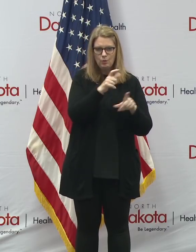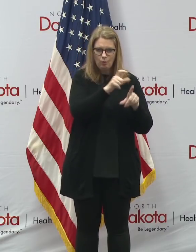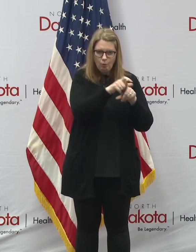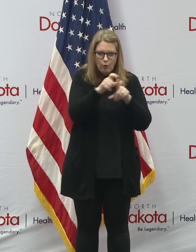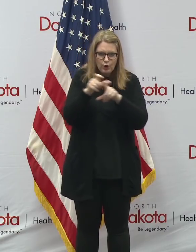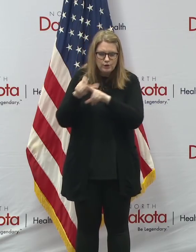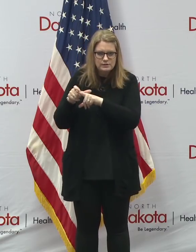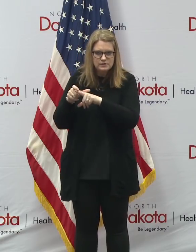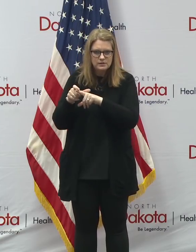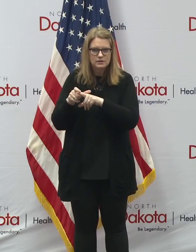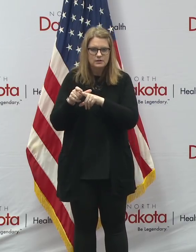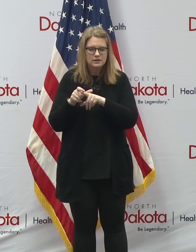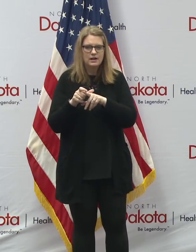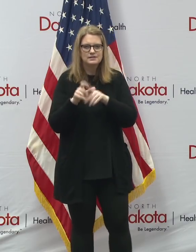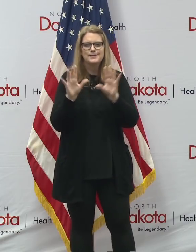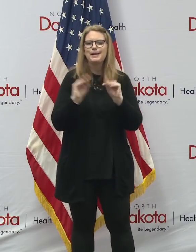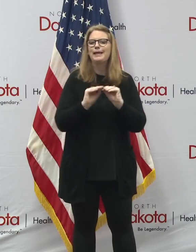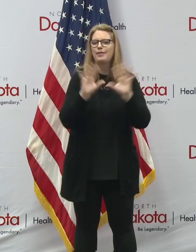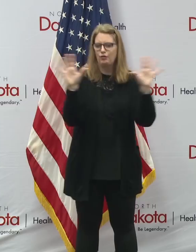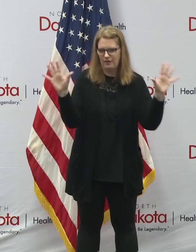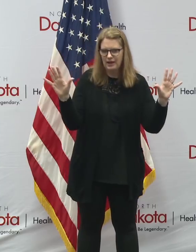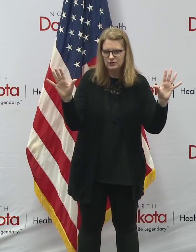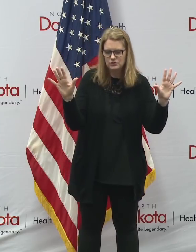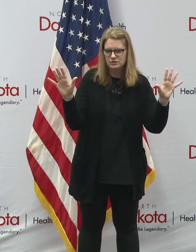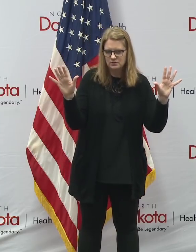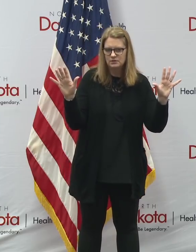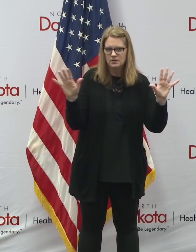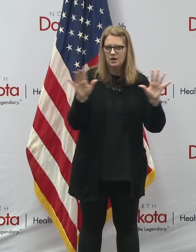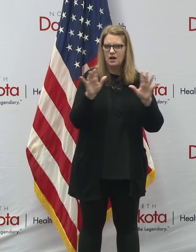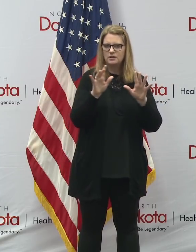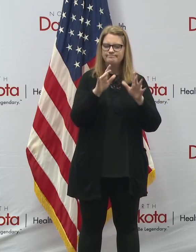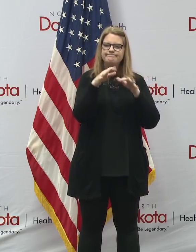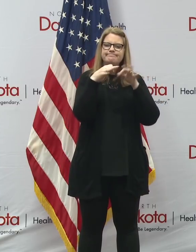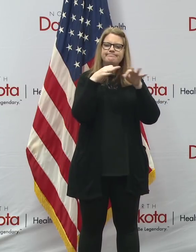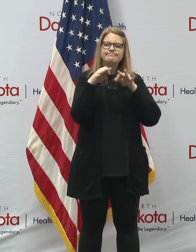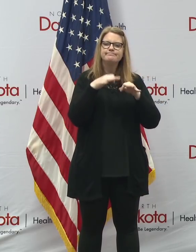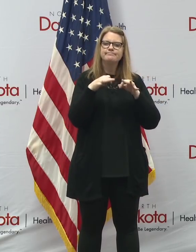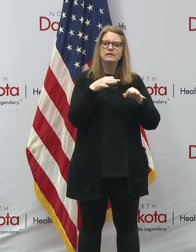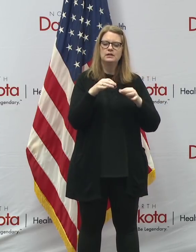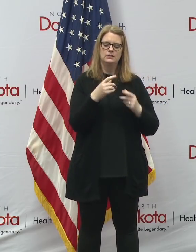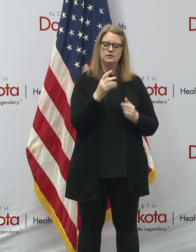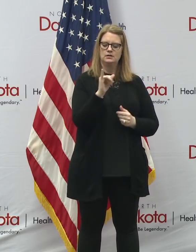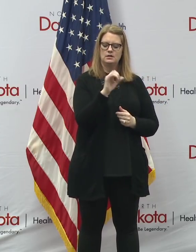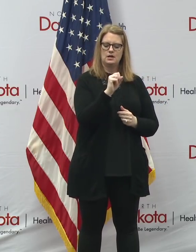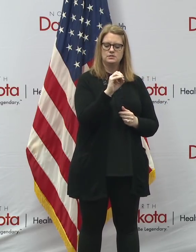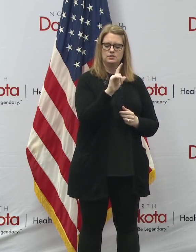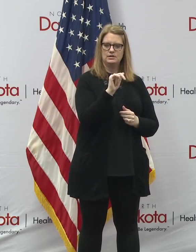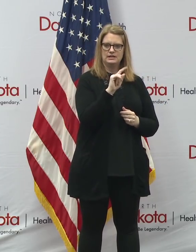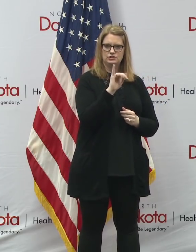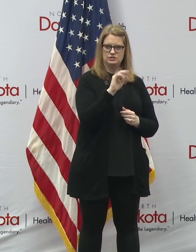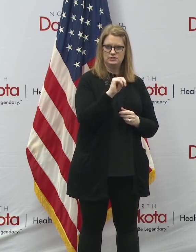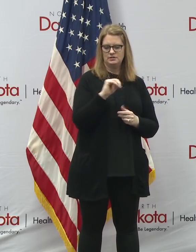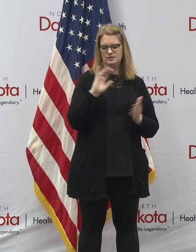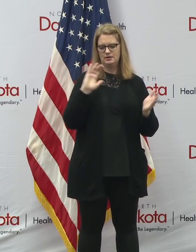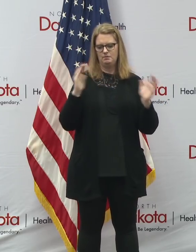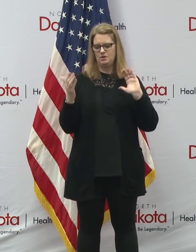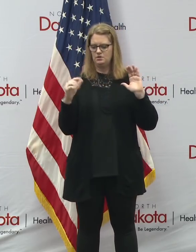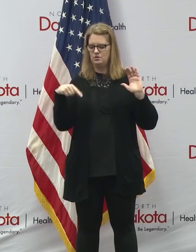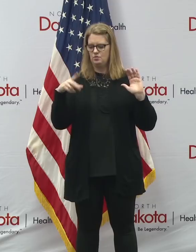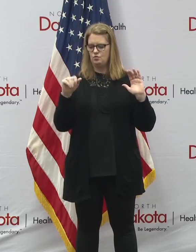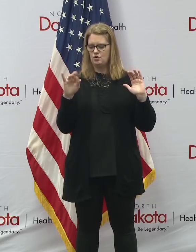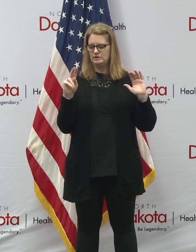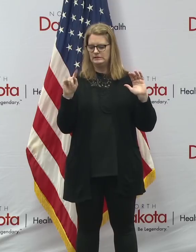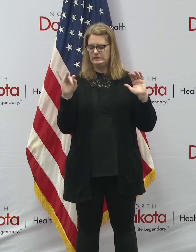provide some clarification that we're going to be using going forward on isolation versus quarantine. So this is just,